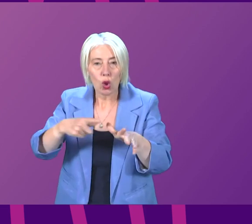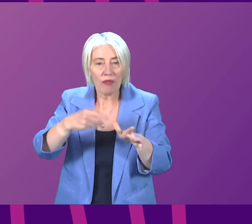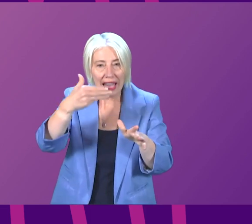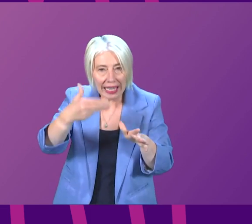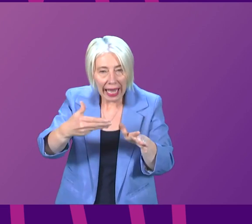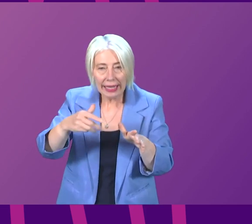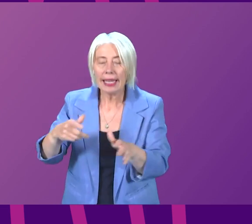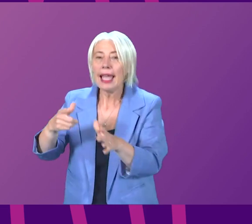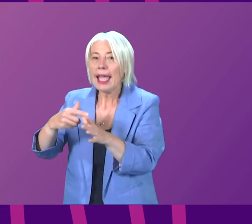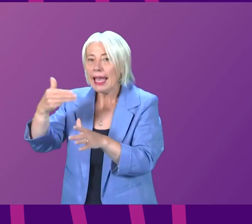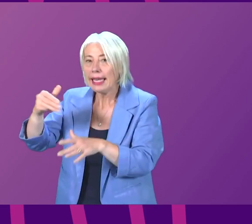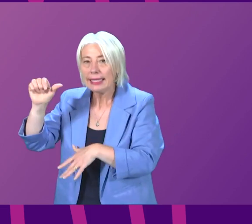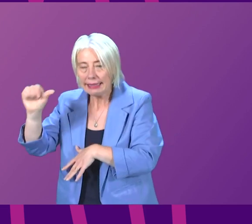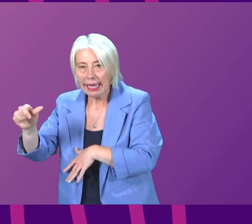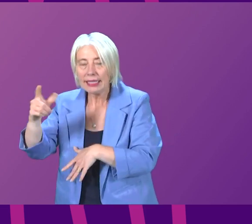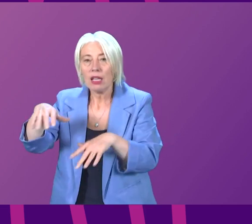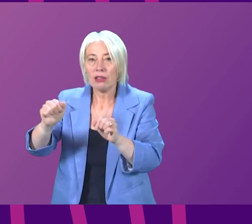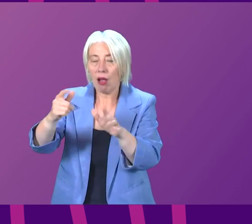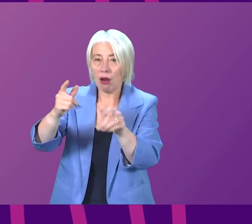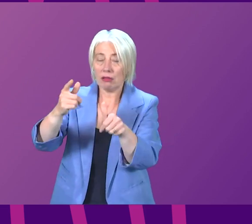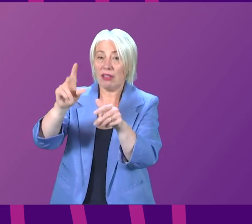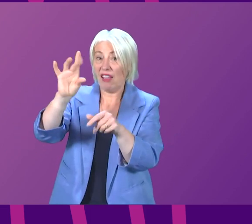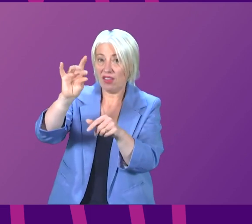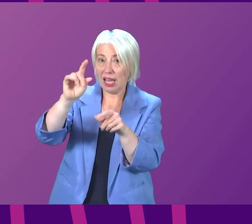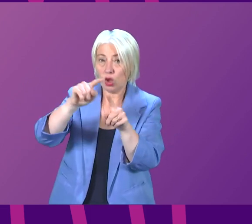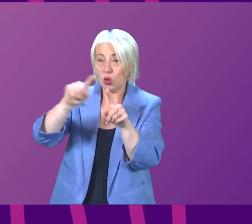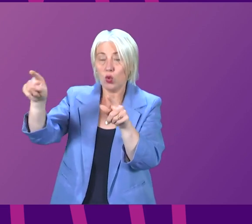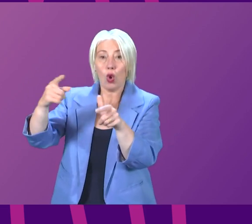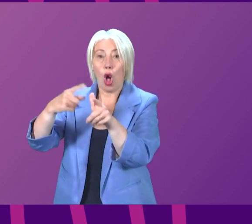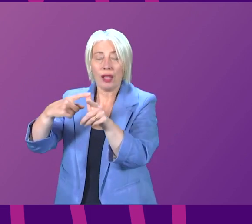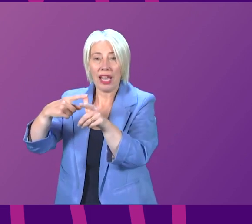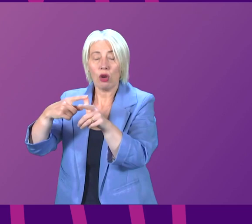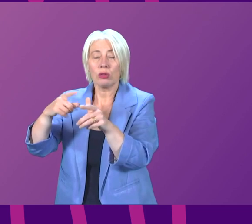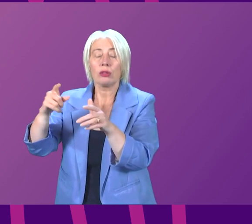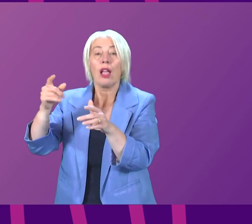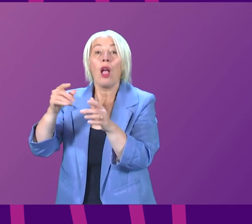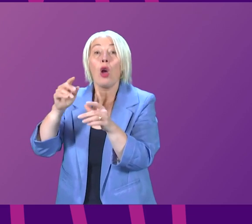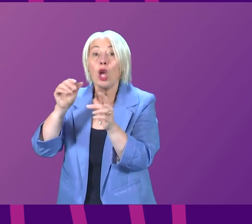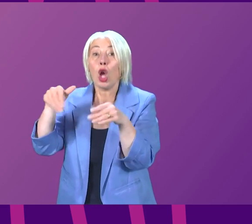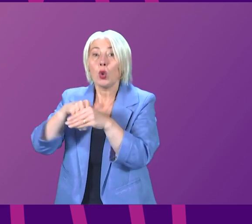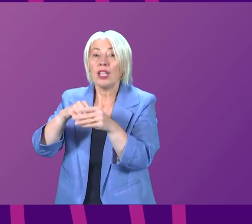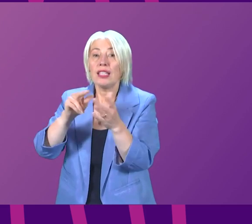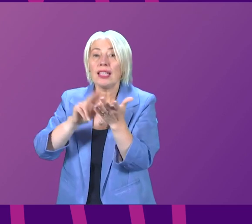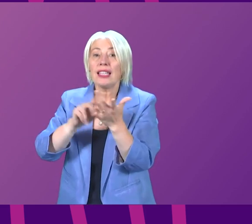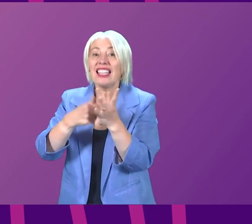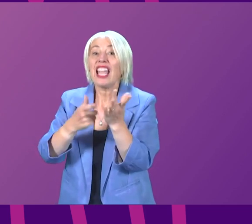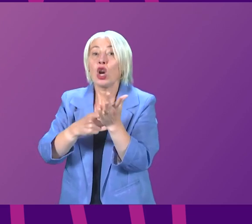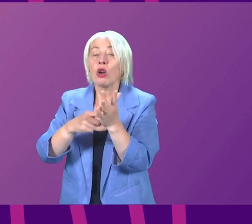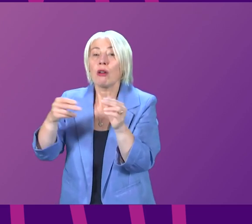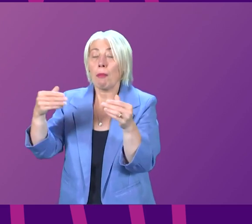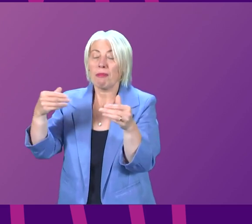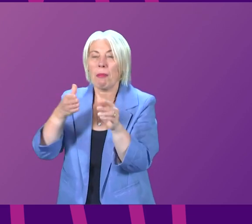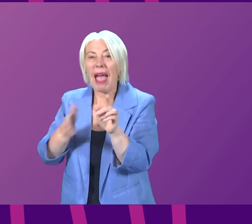A96 starting from Inverness to Aldern including the NIRN bypass thereby helping to save lives